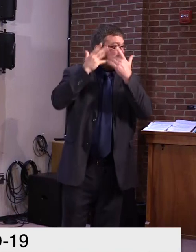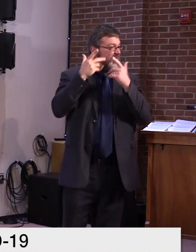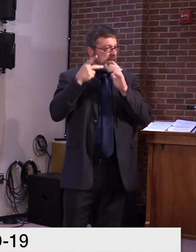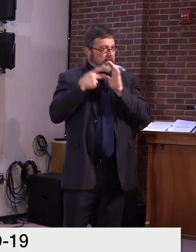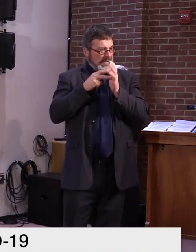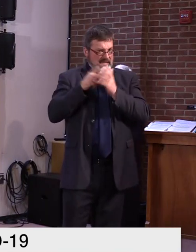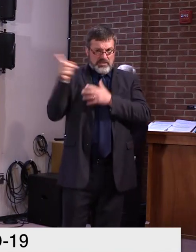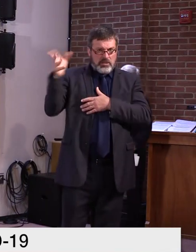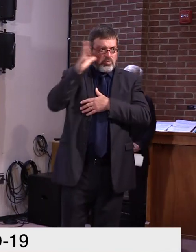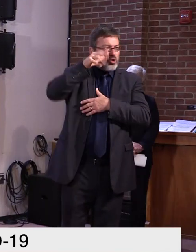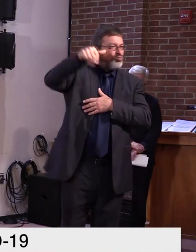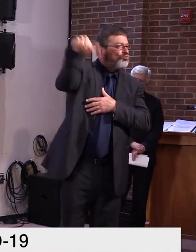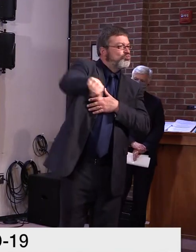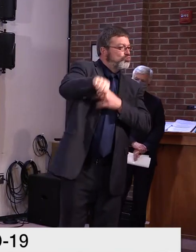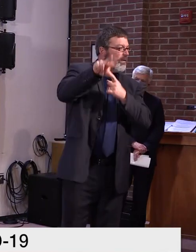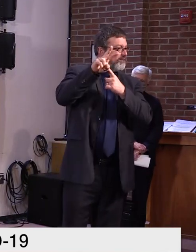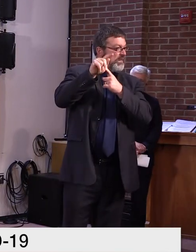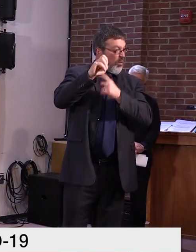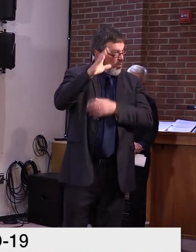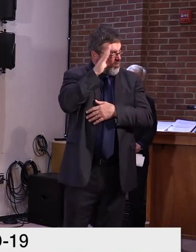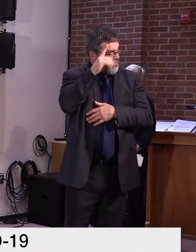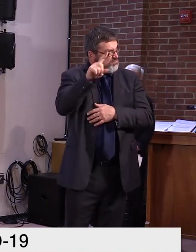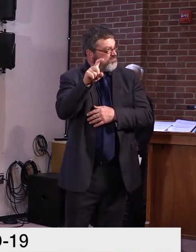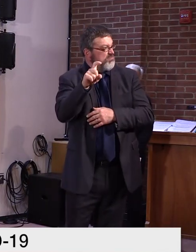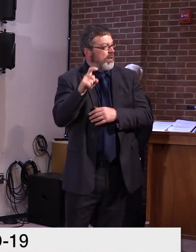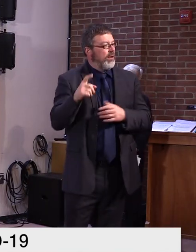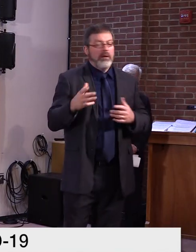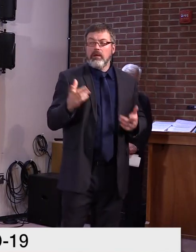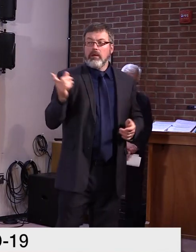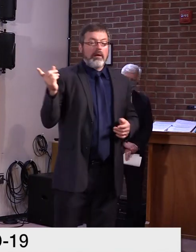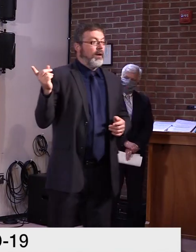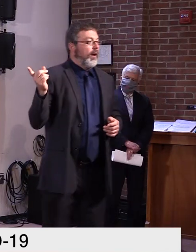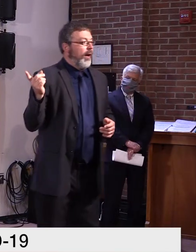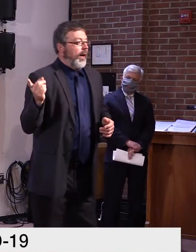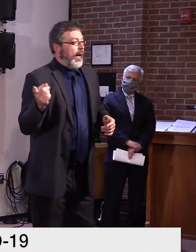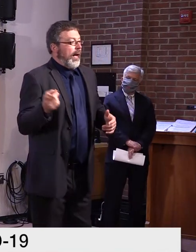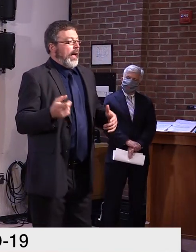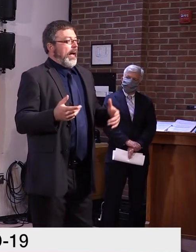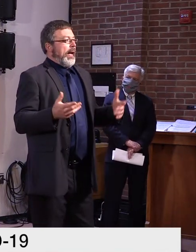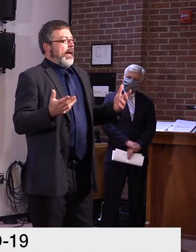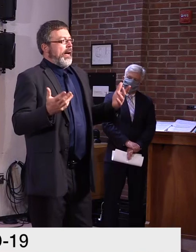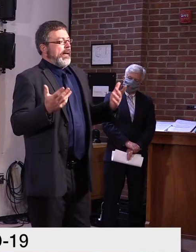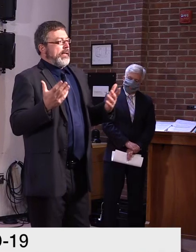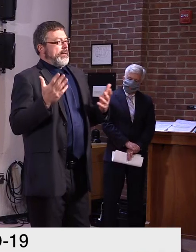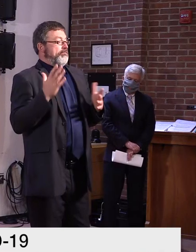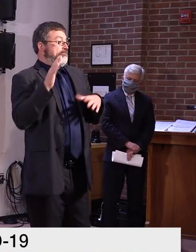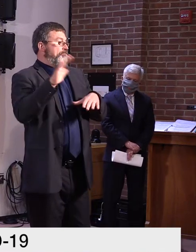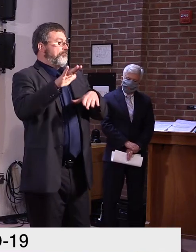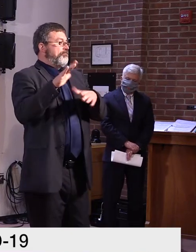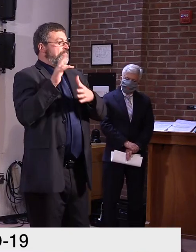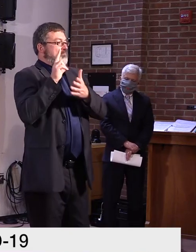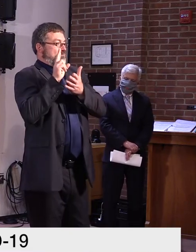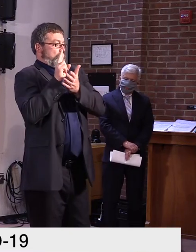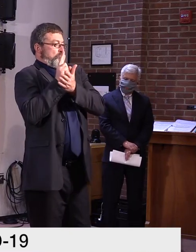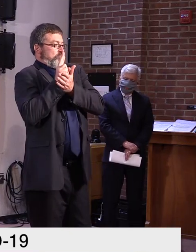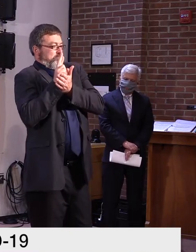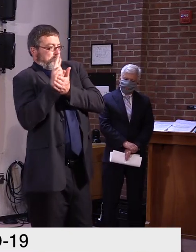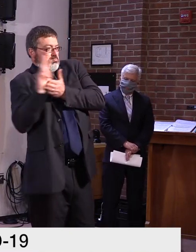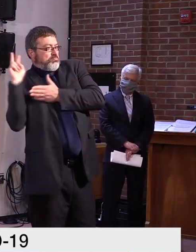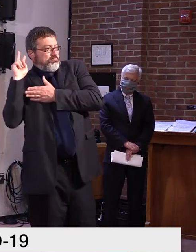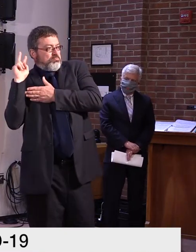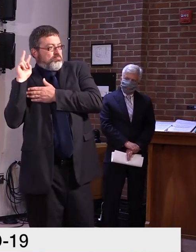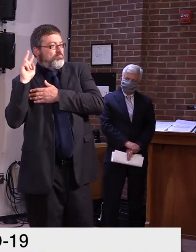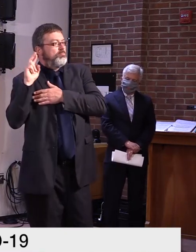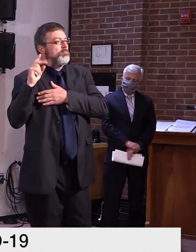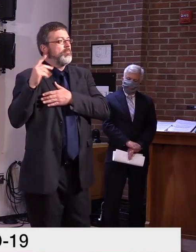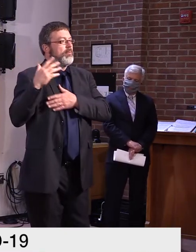leaders, uh, weeks ago, laying out my concerns, number of concerns, uh, putting, uh, the, uh, state